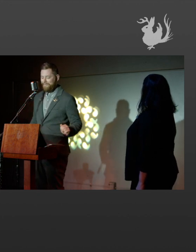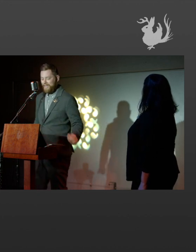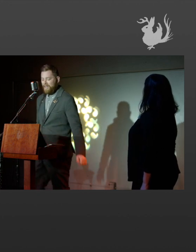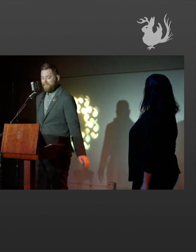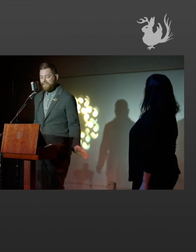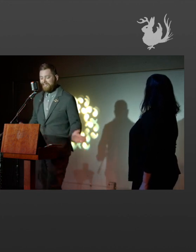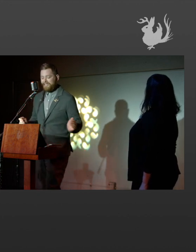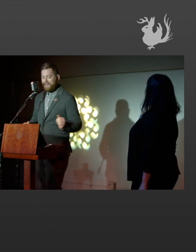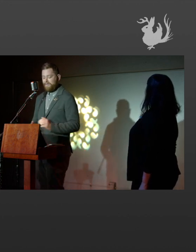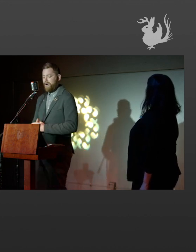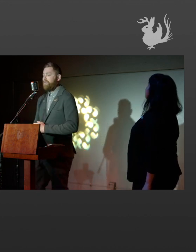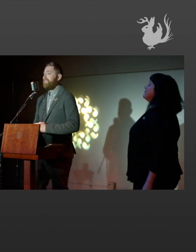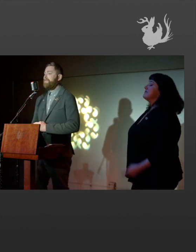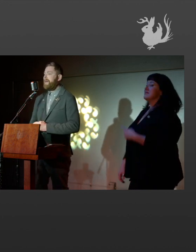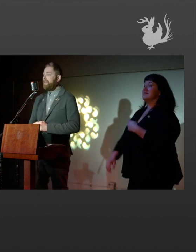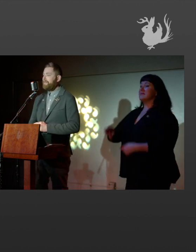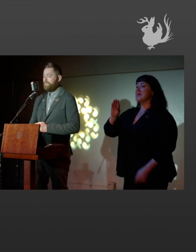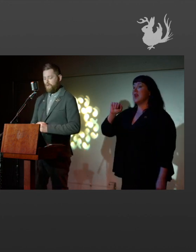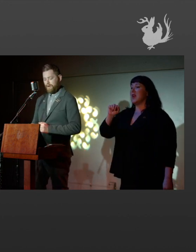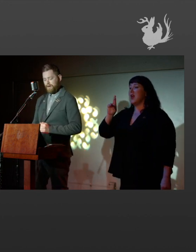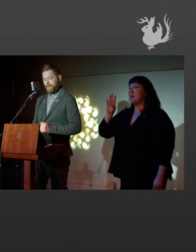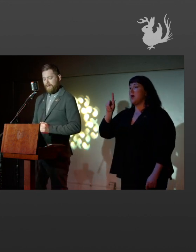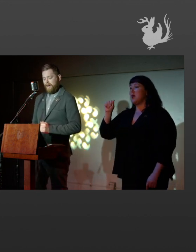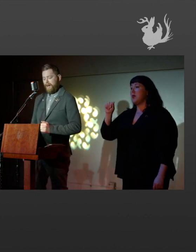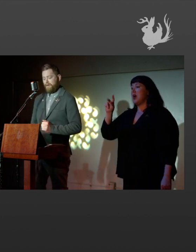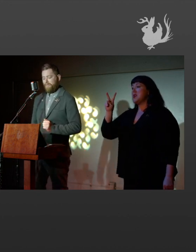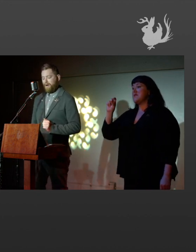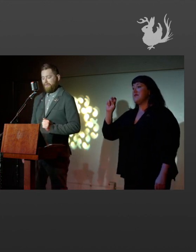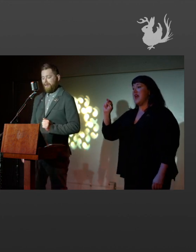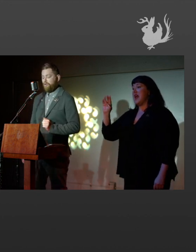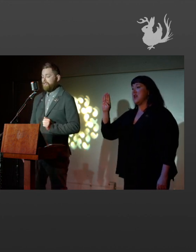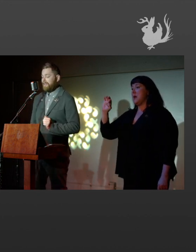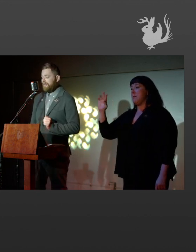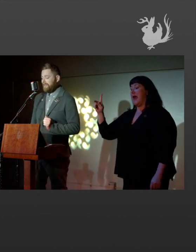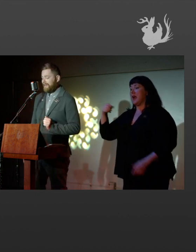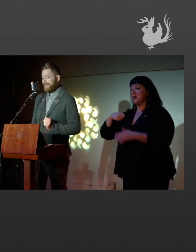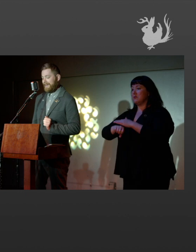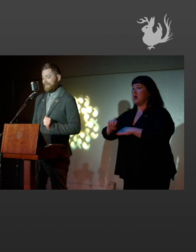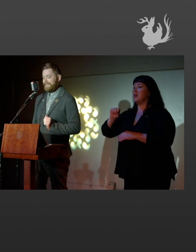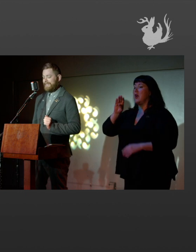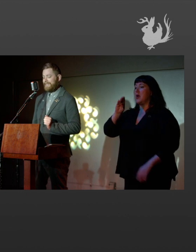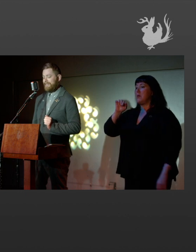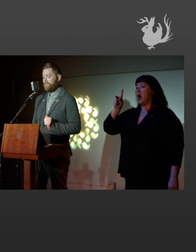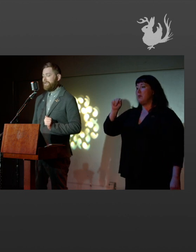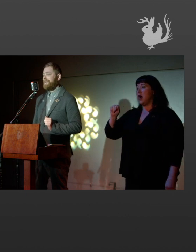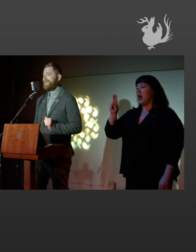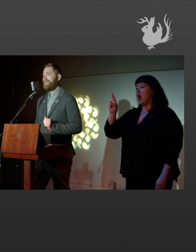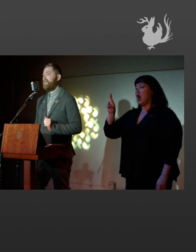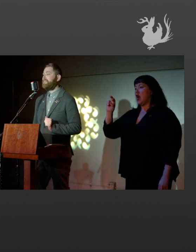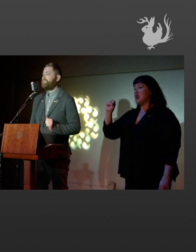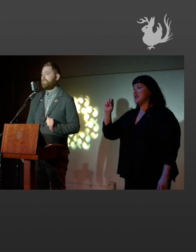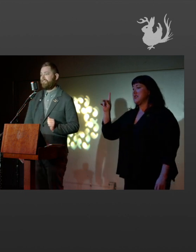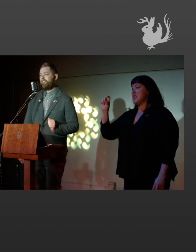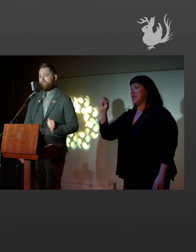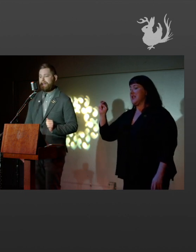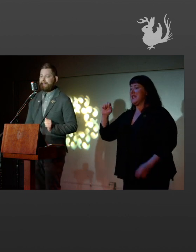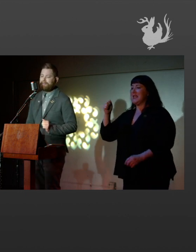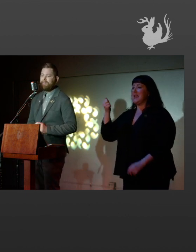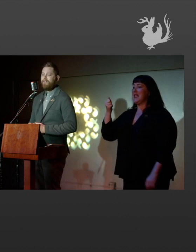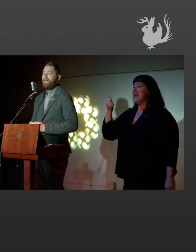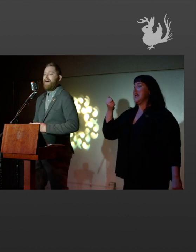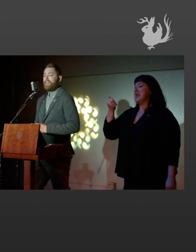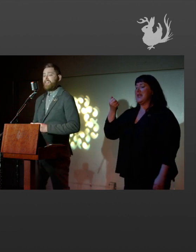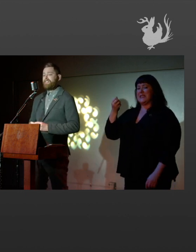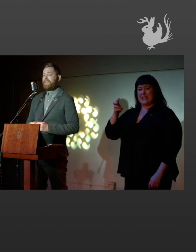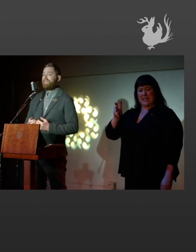Great. So this is Barbara Van Beck, born Barbara Urslin in 1629 in Augsburg, Germany.